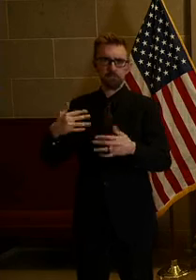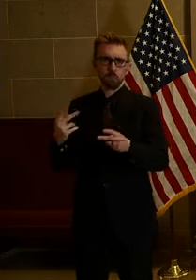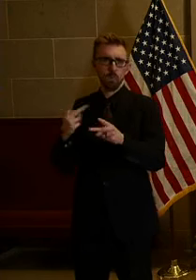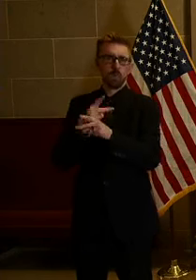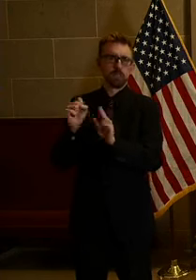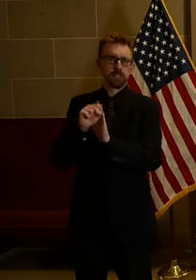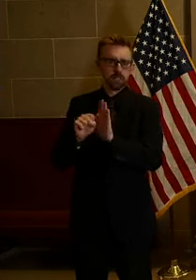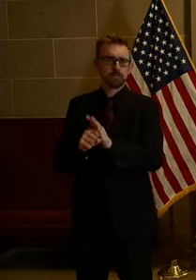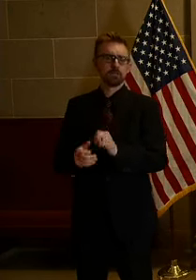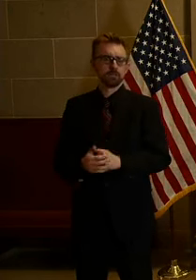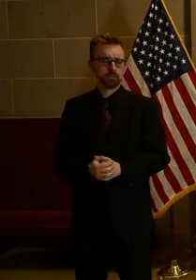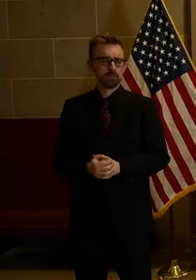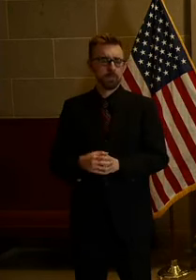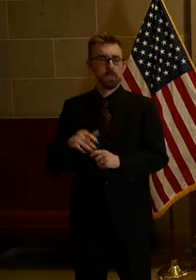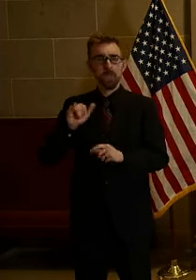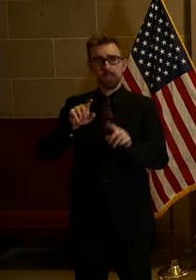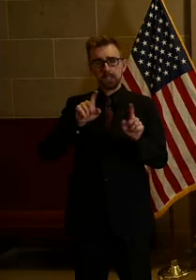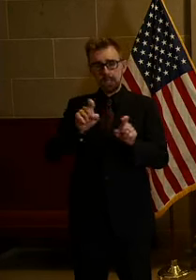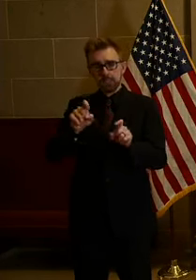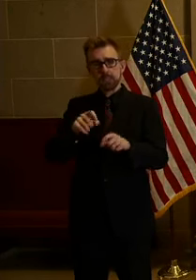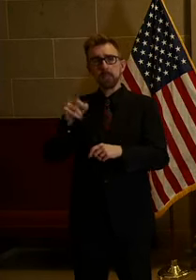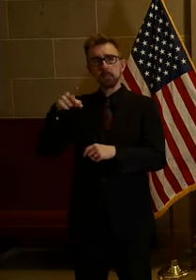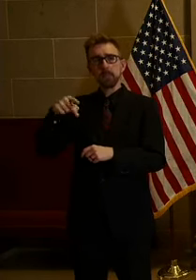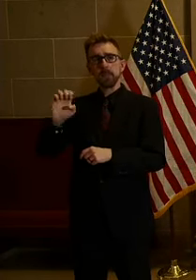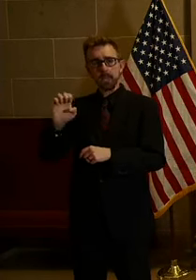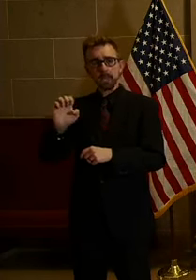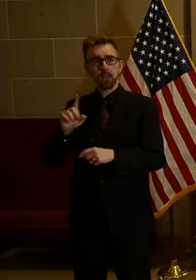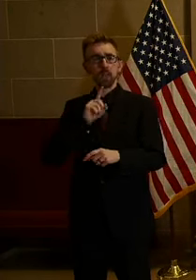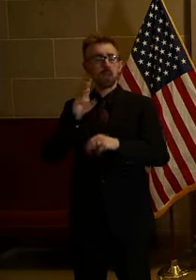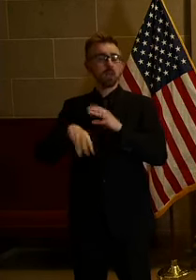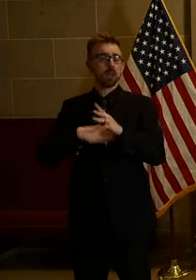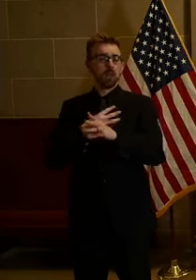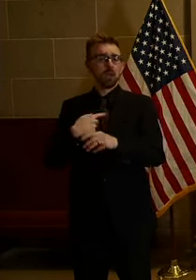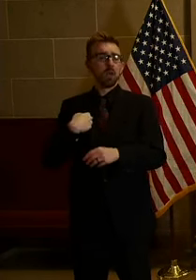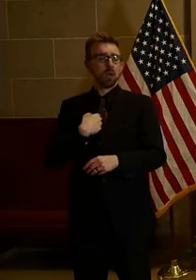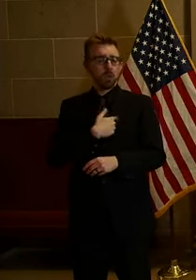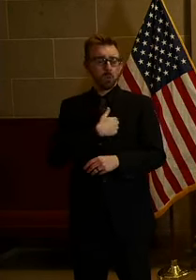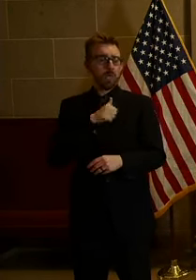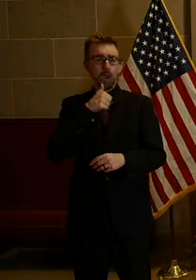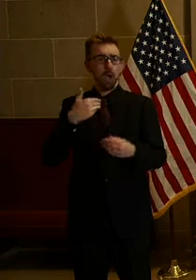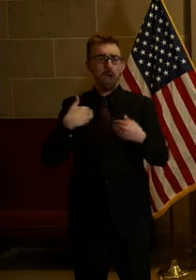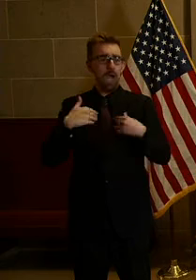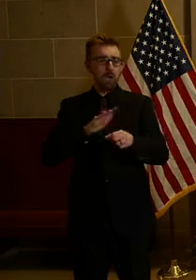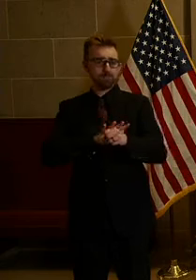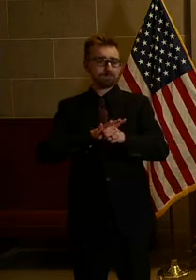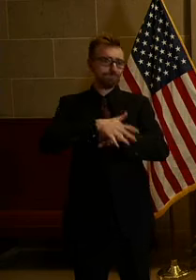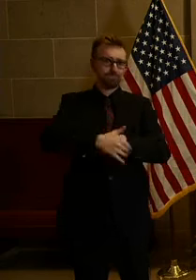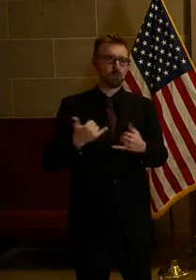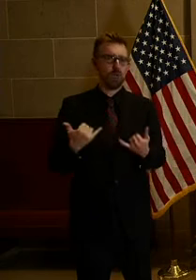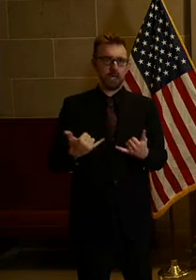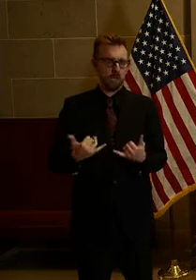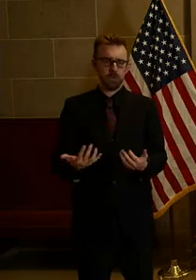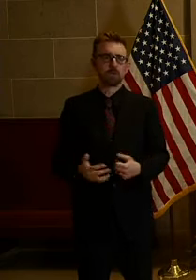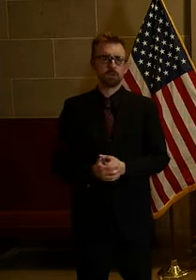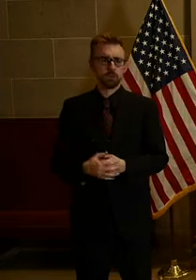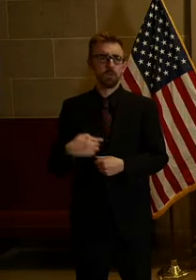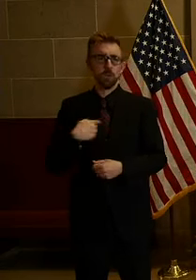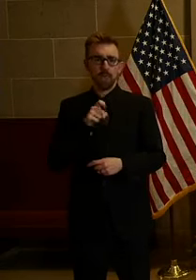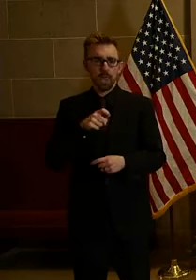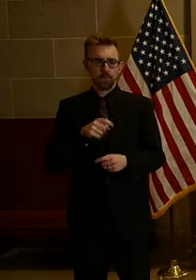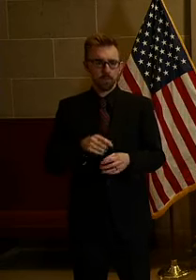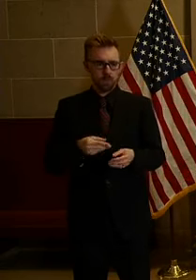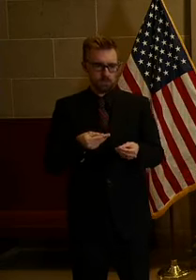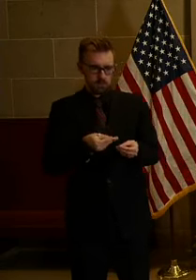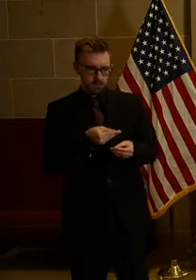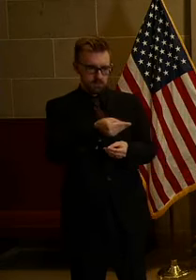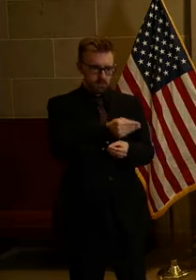in that PPE equipment you're talking about. The reality of it is we don't are not plentiful in any of that right now. So we have to distribute that on